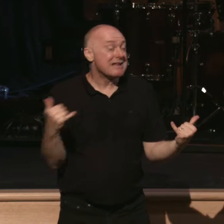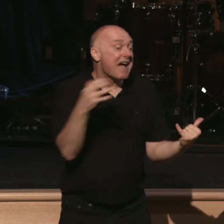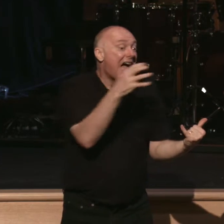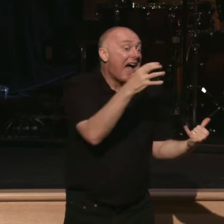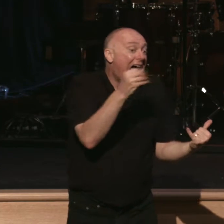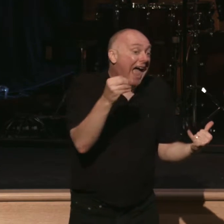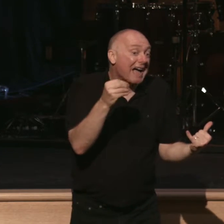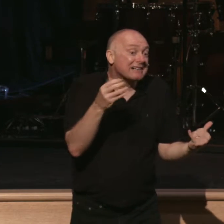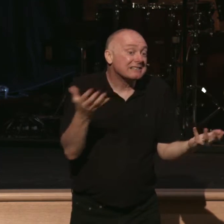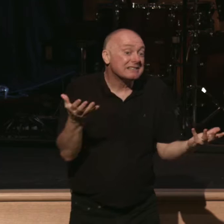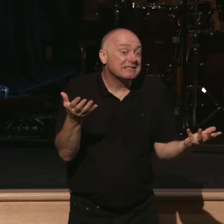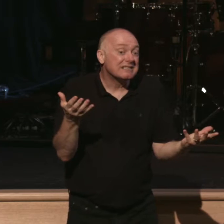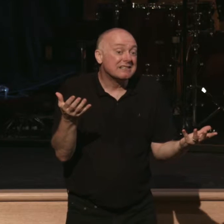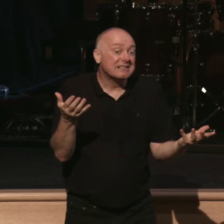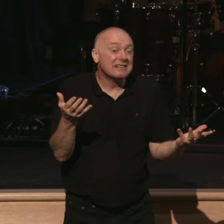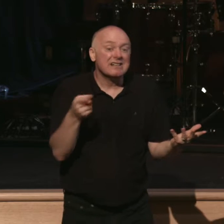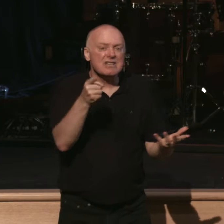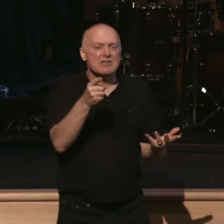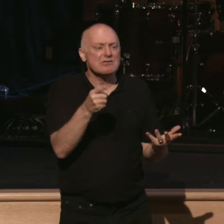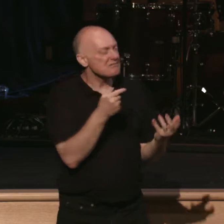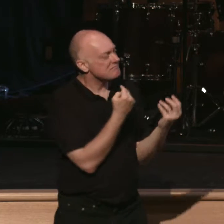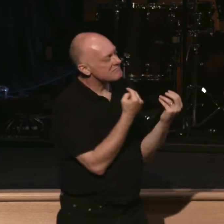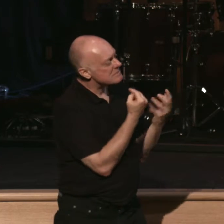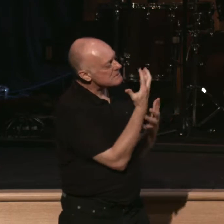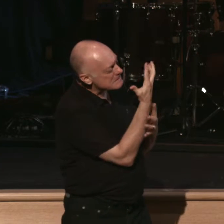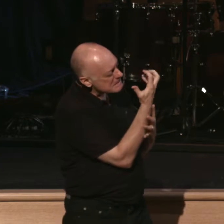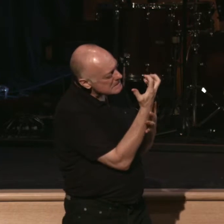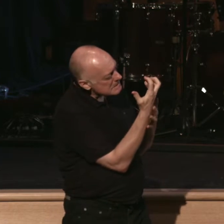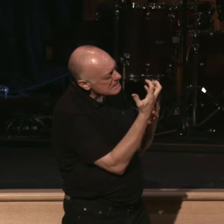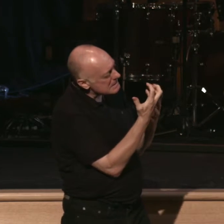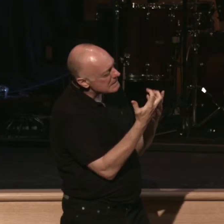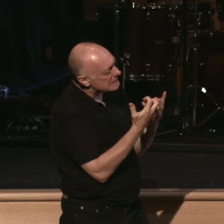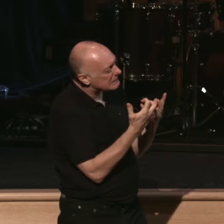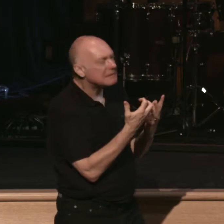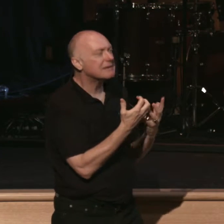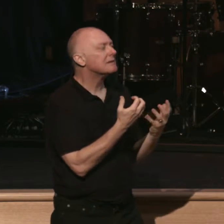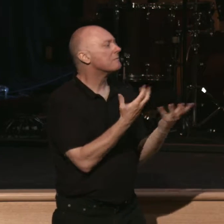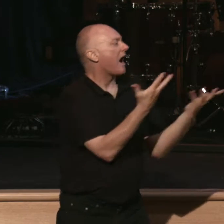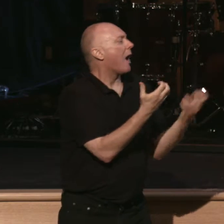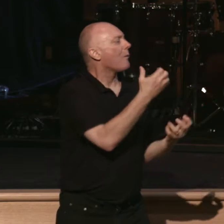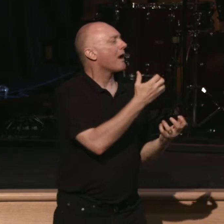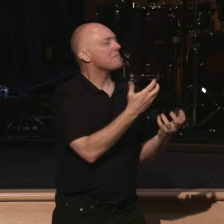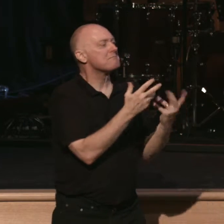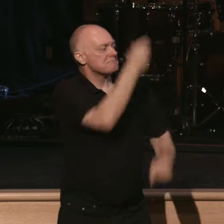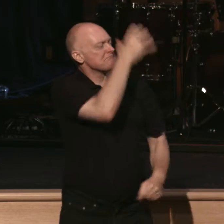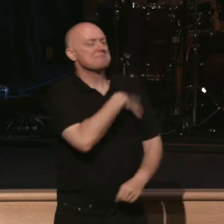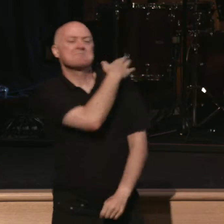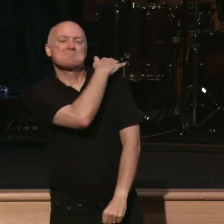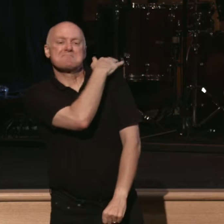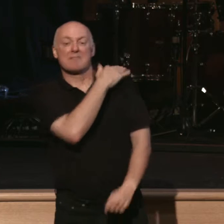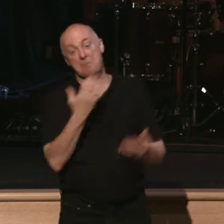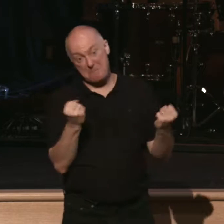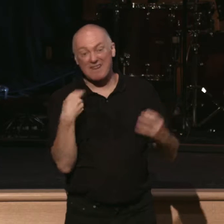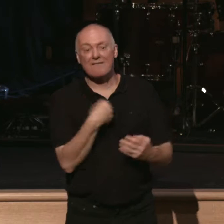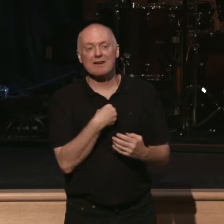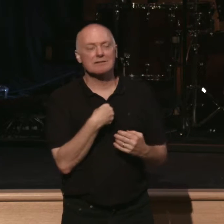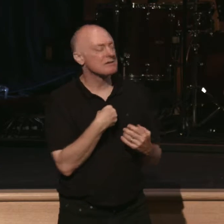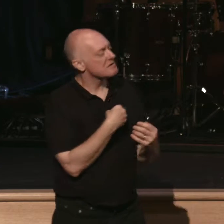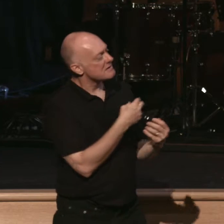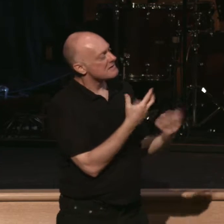And you find yourself lusting after the idol of the approval of man. All right. Like so many of us. And when you don't